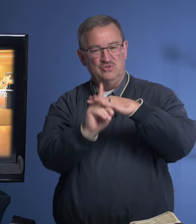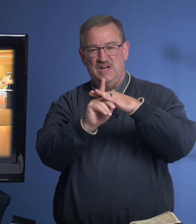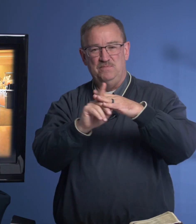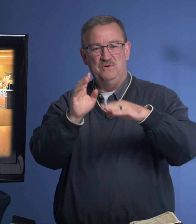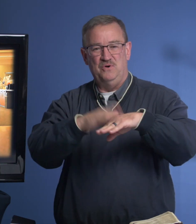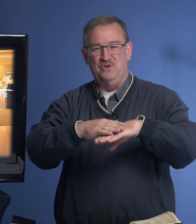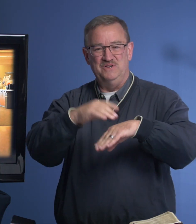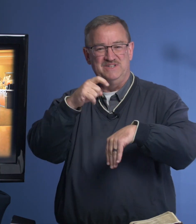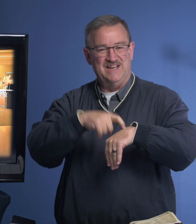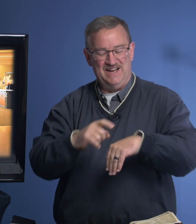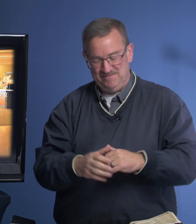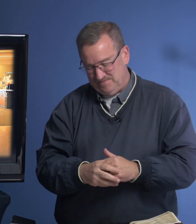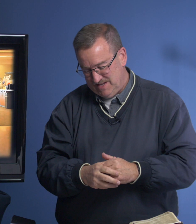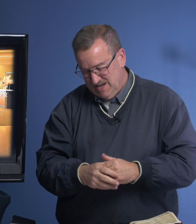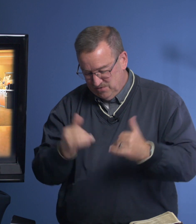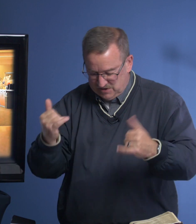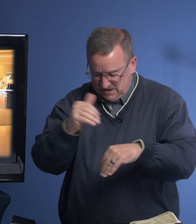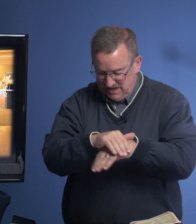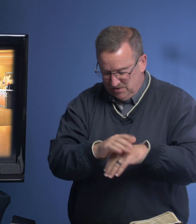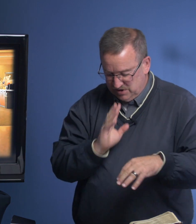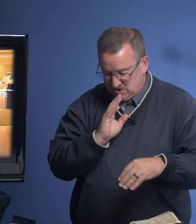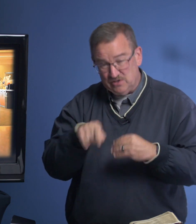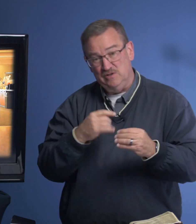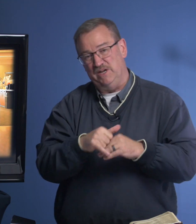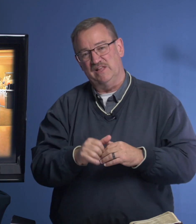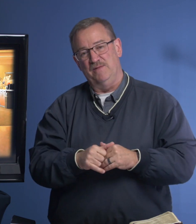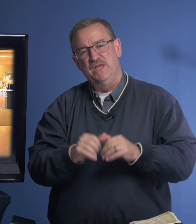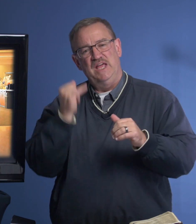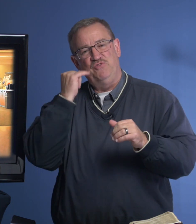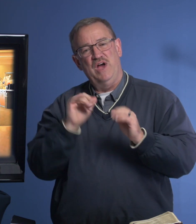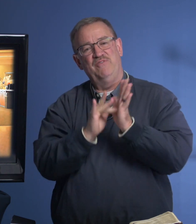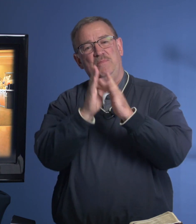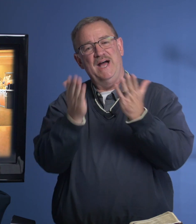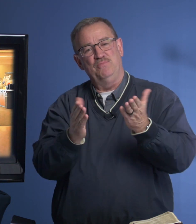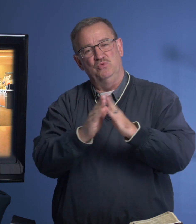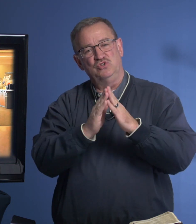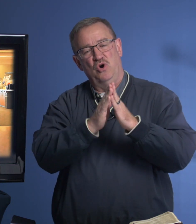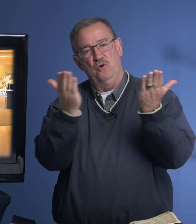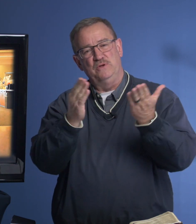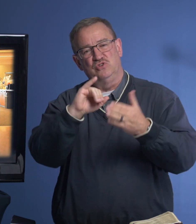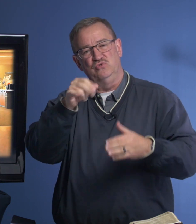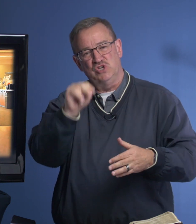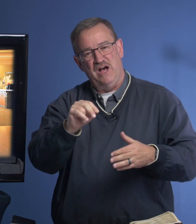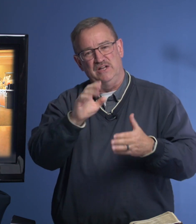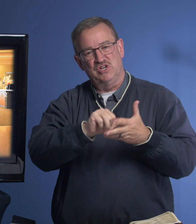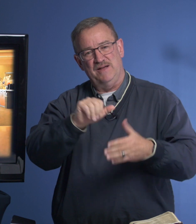up on time. Well, tonight, I want to talk to you about that. If you have a Bible, would you open to John chapter